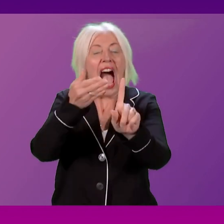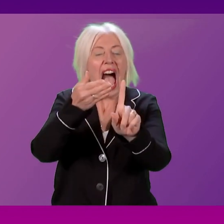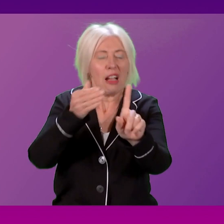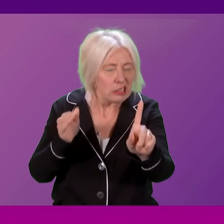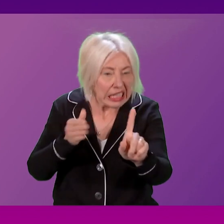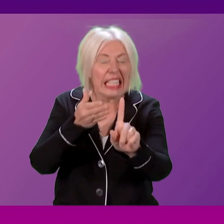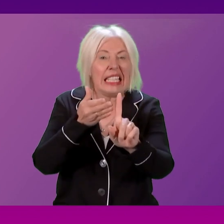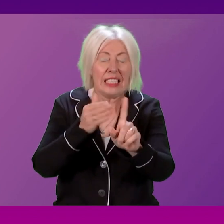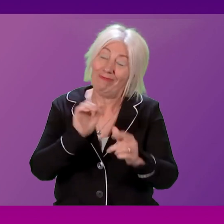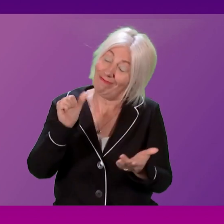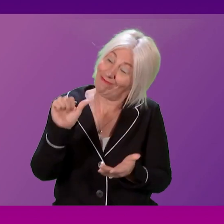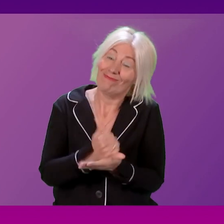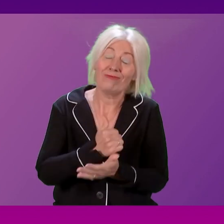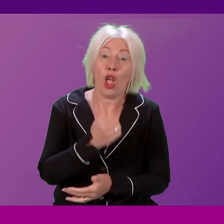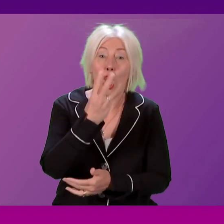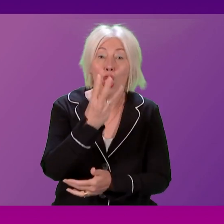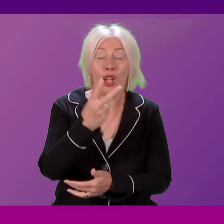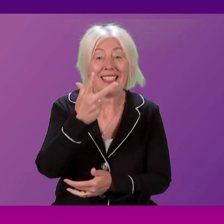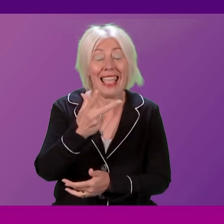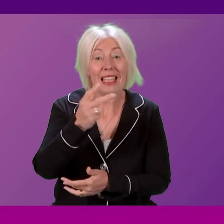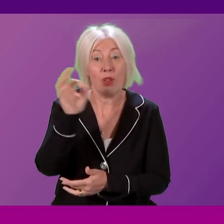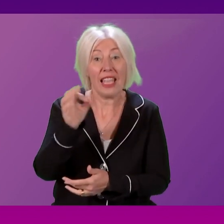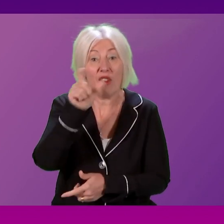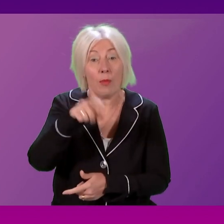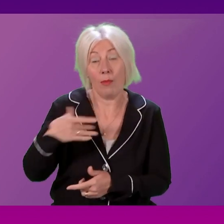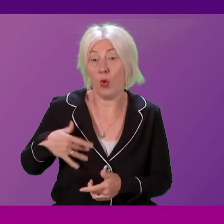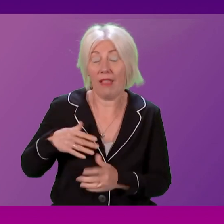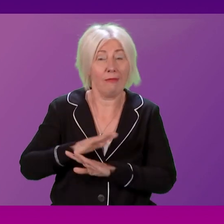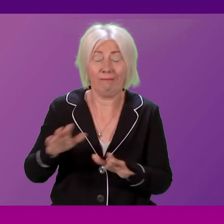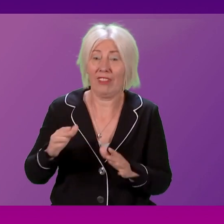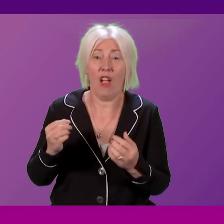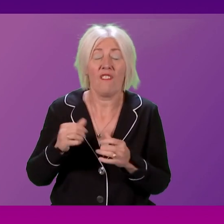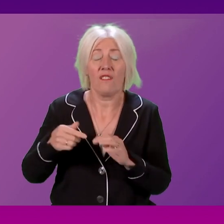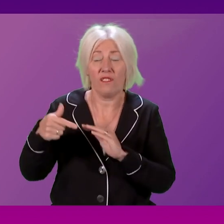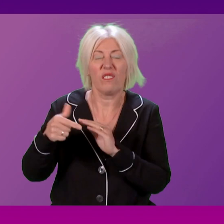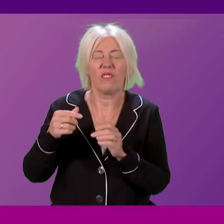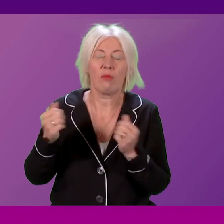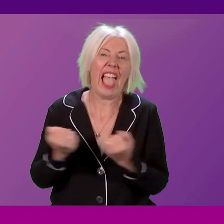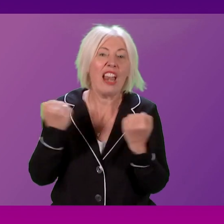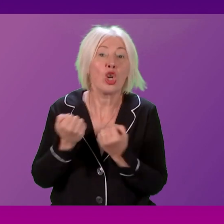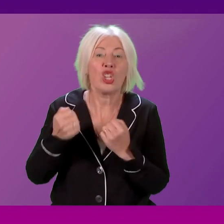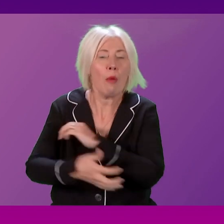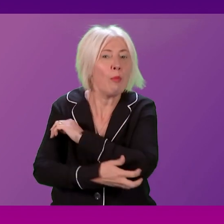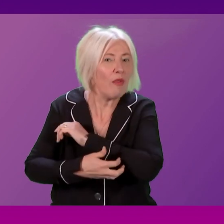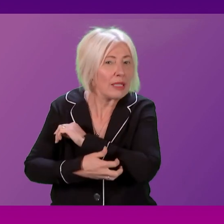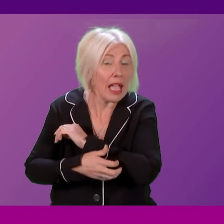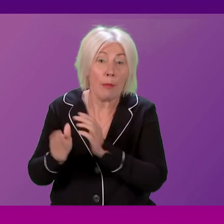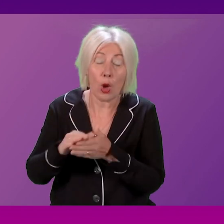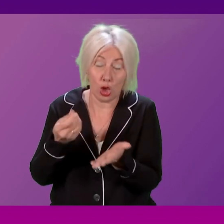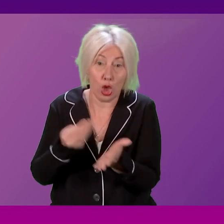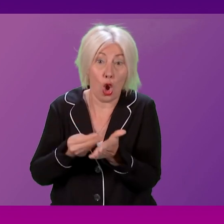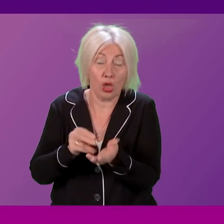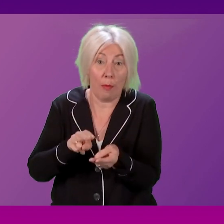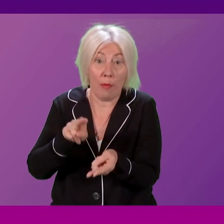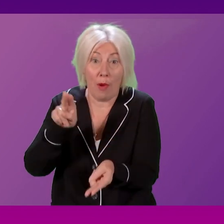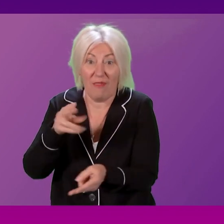news for the 38% of households living in fuel poverty, whose energy bills have increased, what does he say to the millions of people